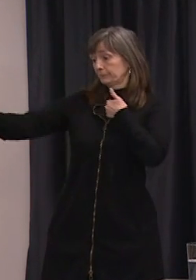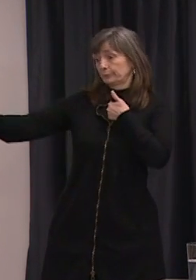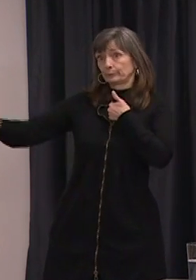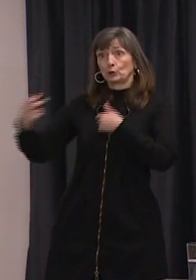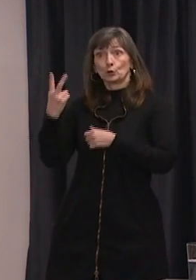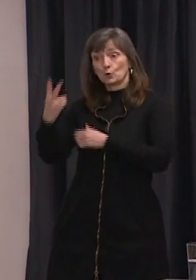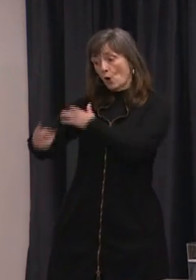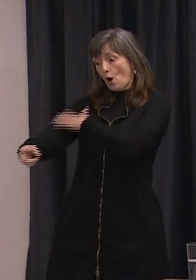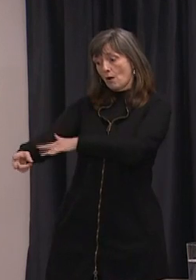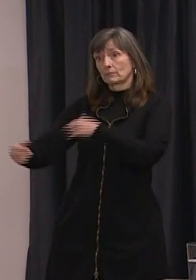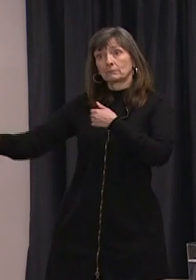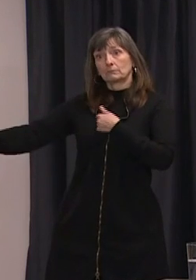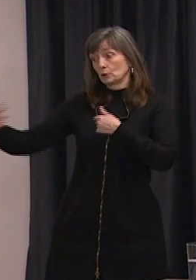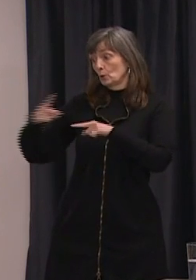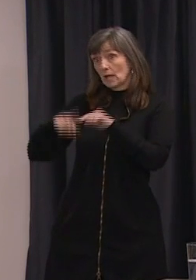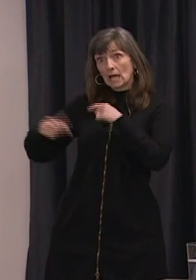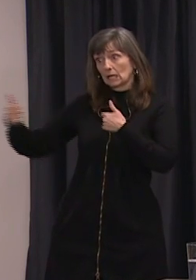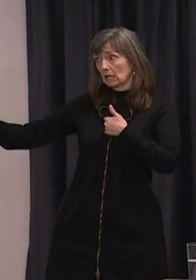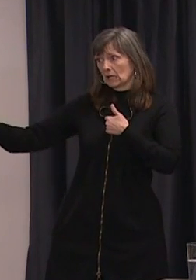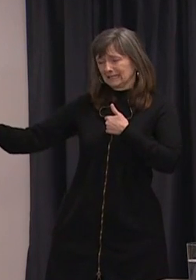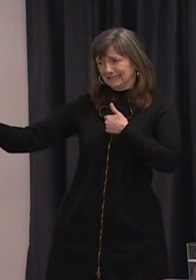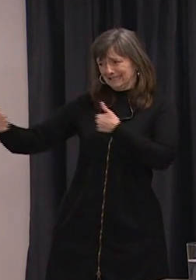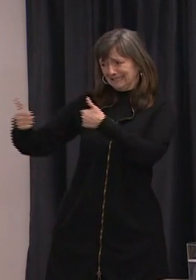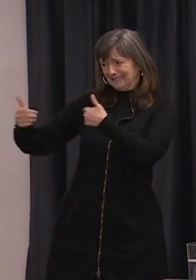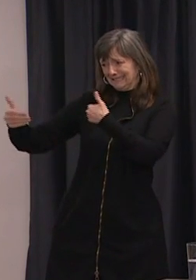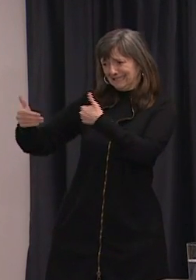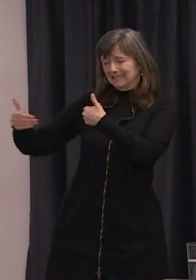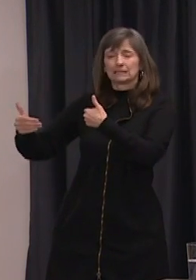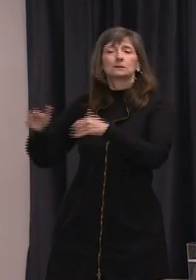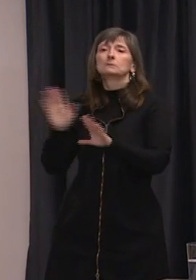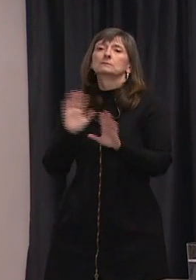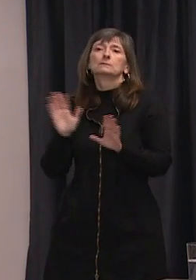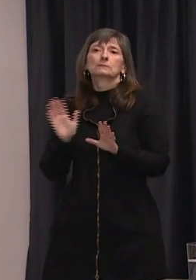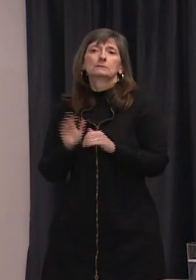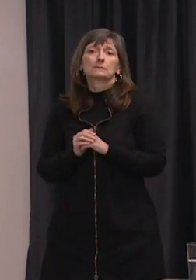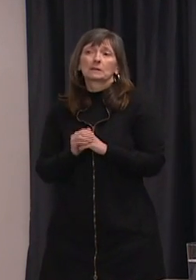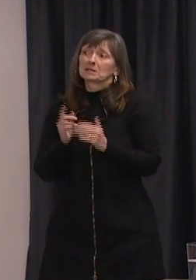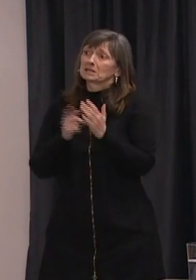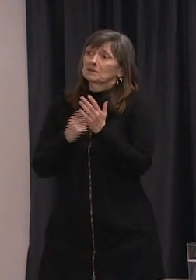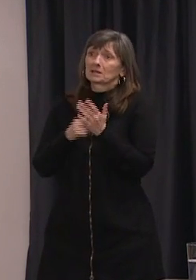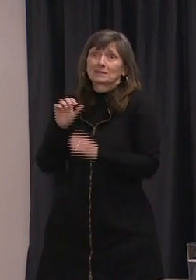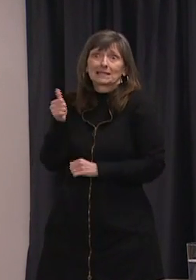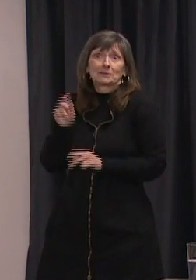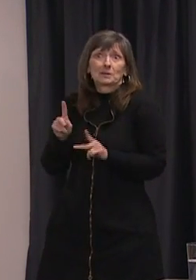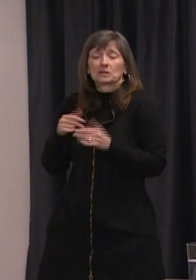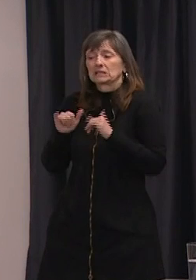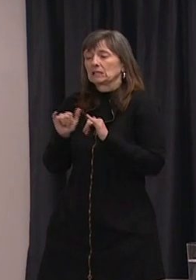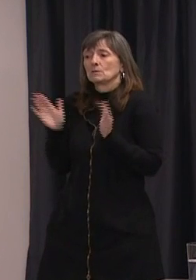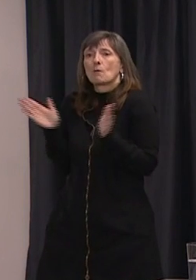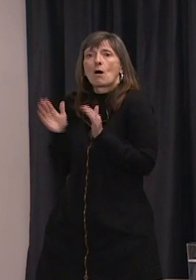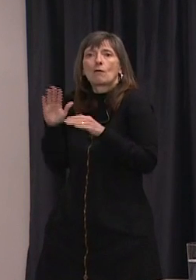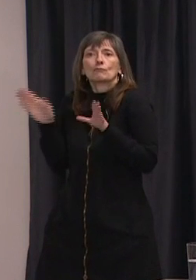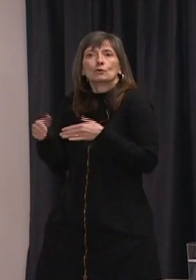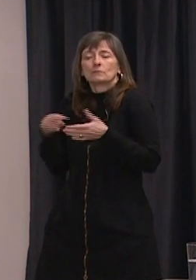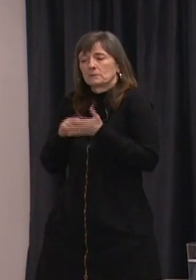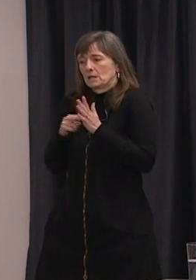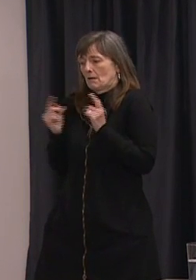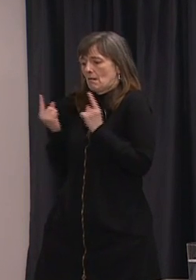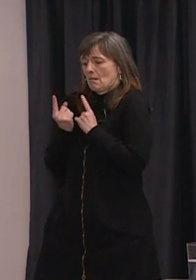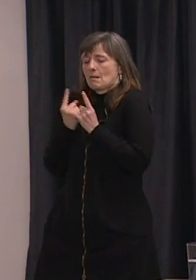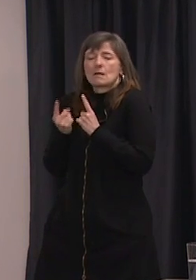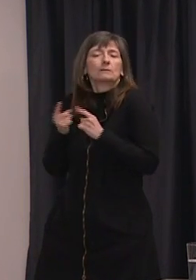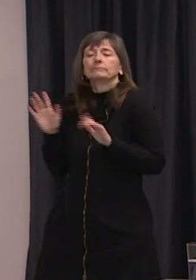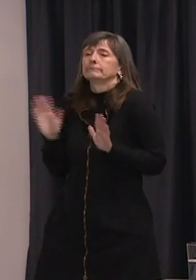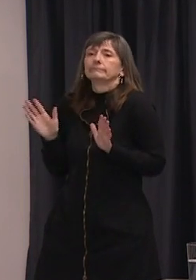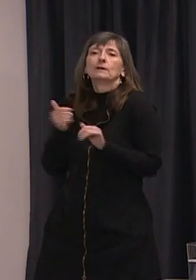from others and that can be a gathering as small as 10 people so you need to bear that in mind. To